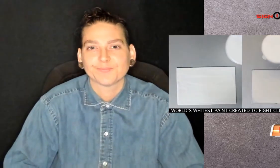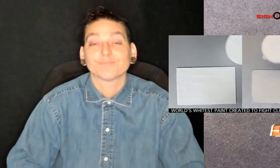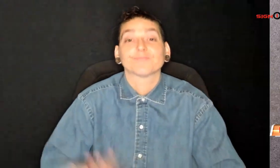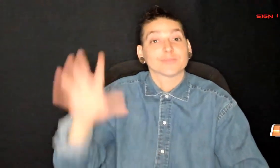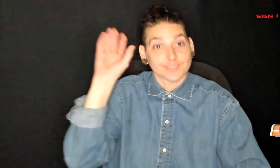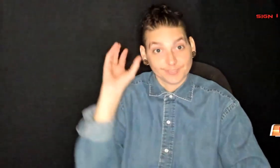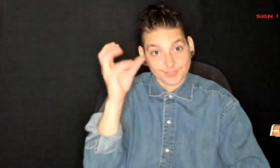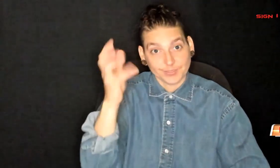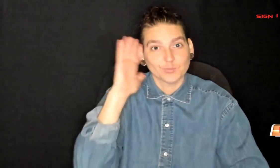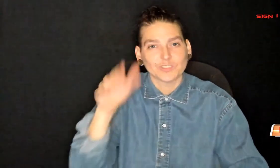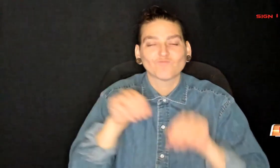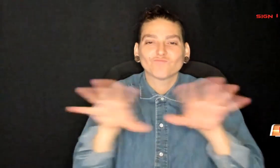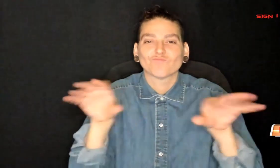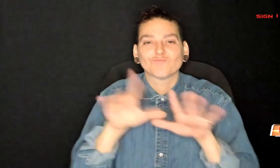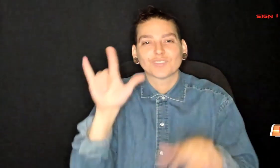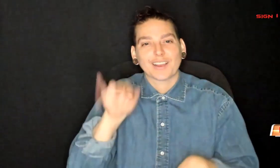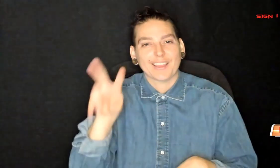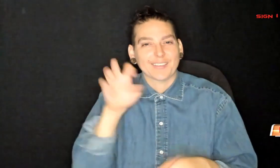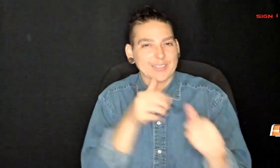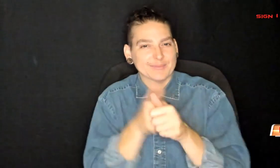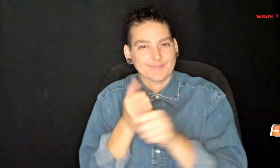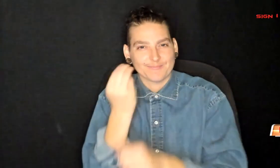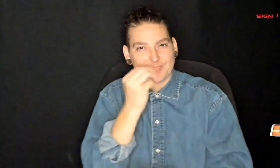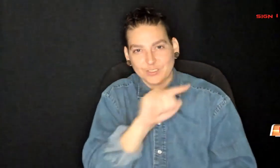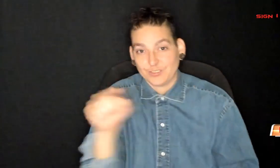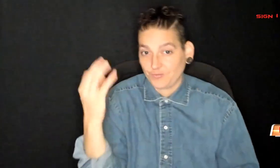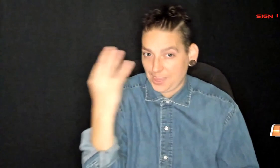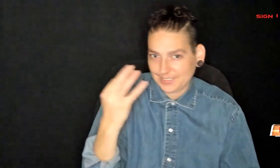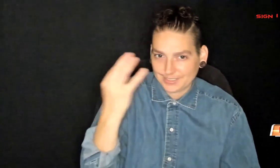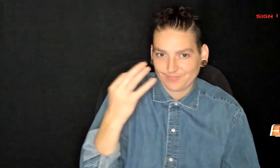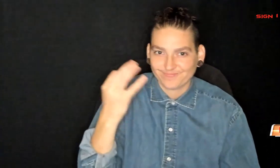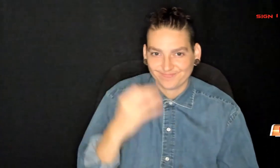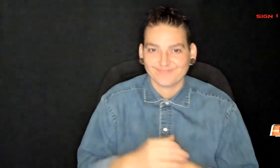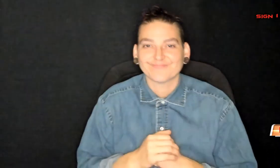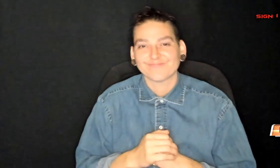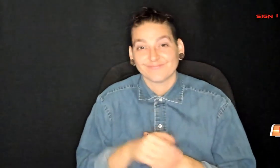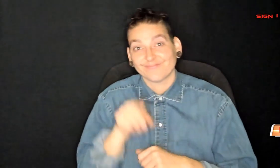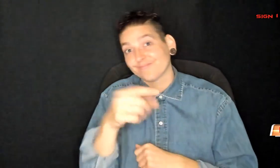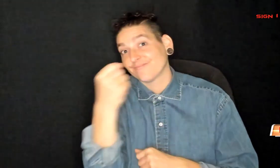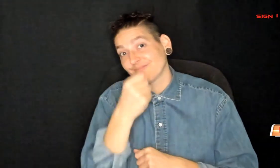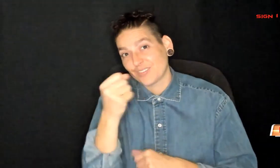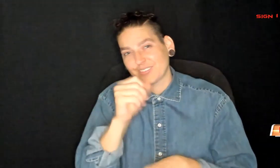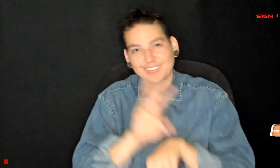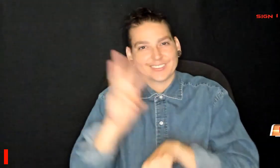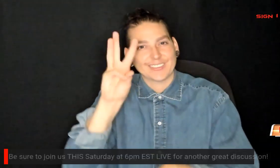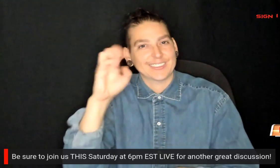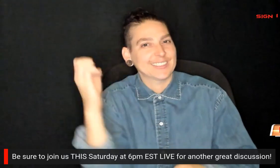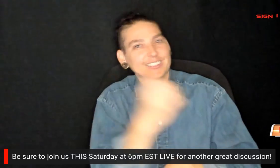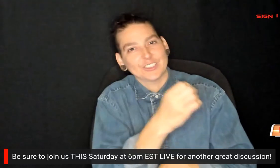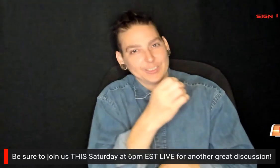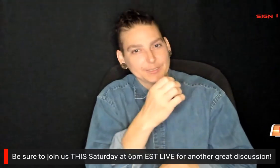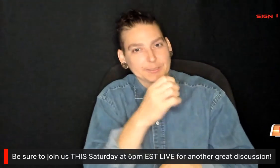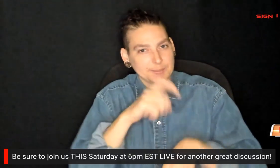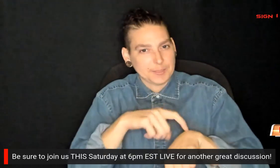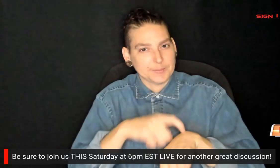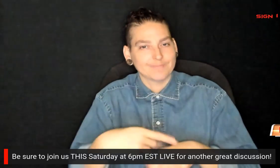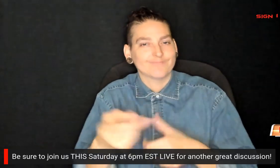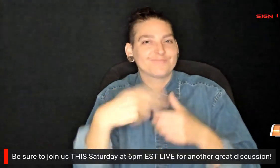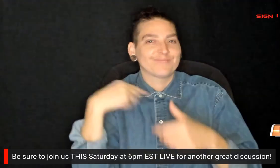Signed One News will be broadcasting live updates Monday through Friday. Then this Saturday at 6 p.m. Eastern Time, join us for a